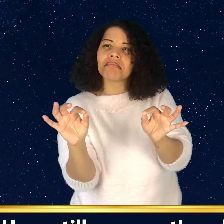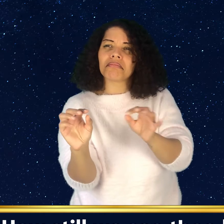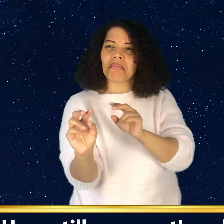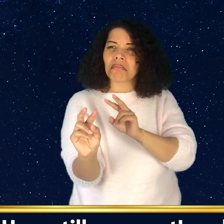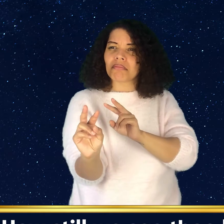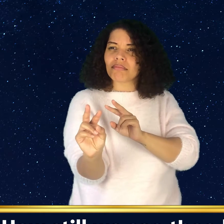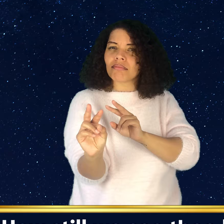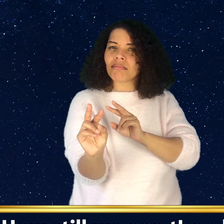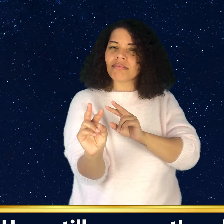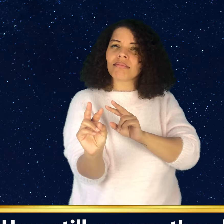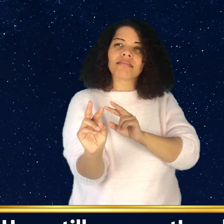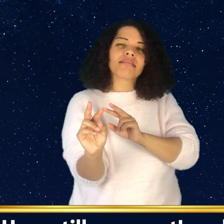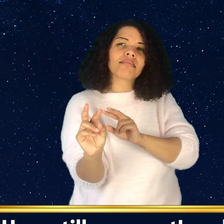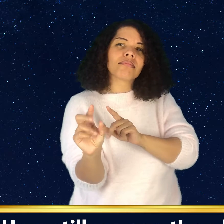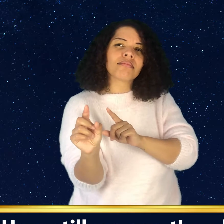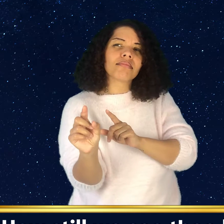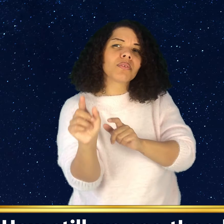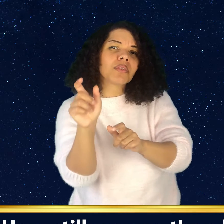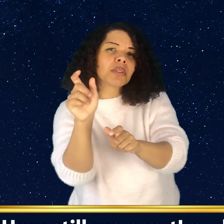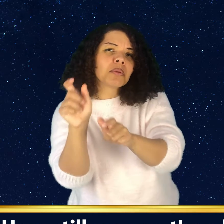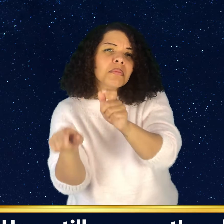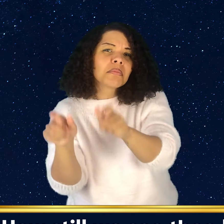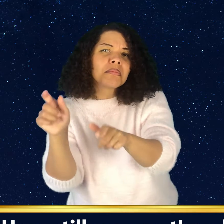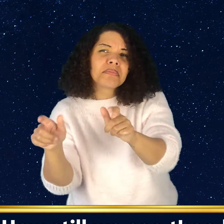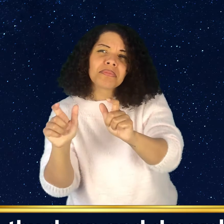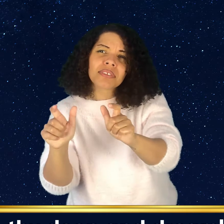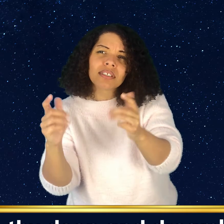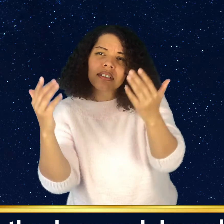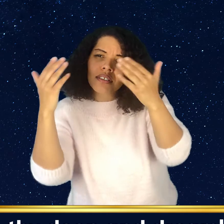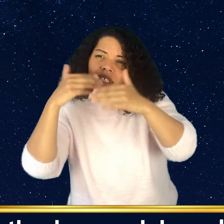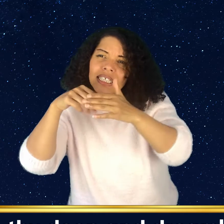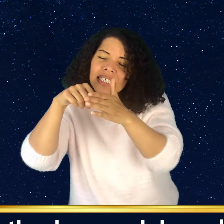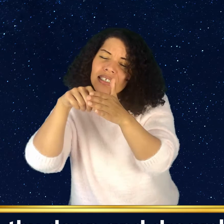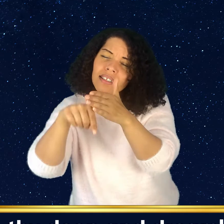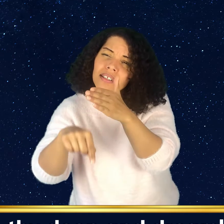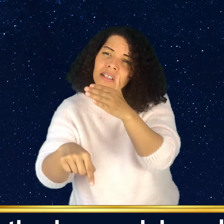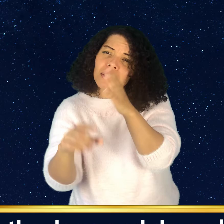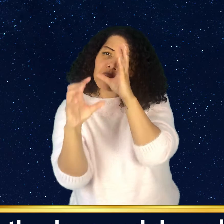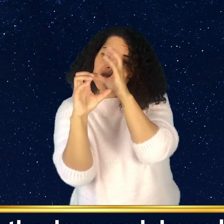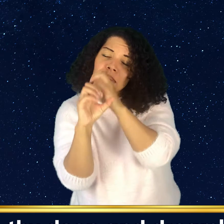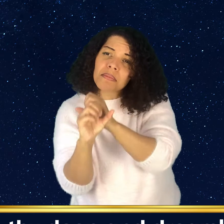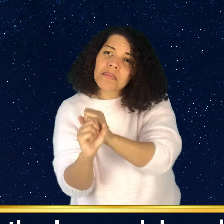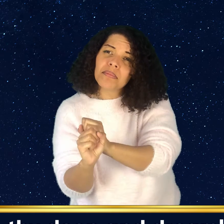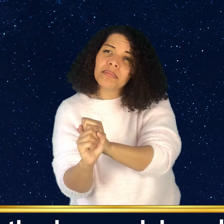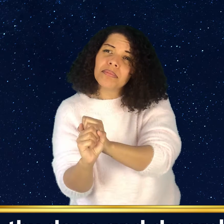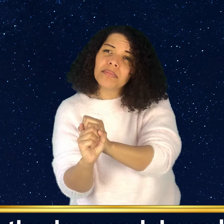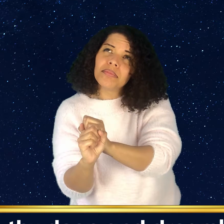we see Thee lie. Above Thy deep end